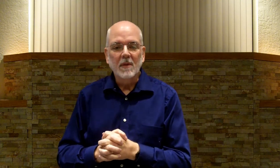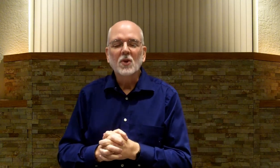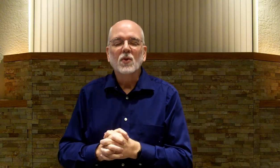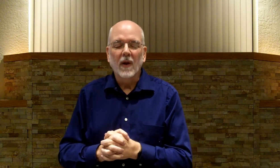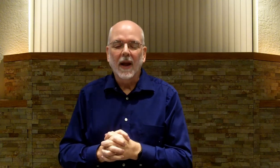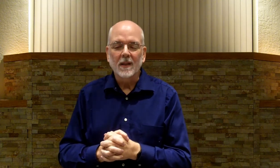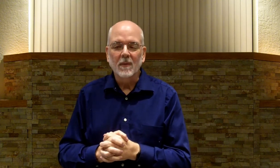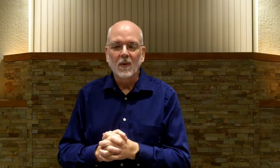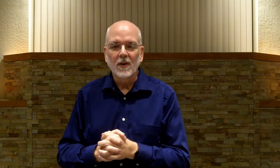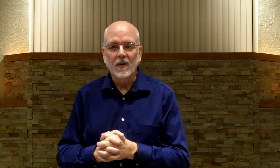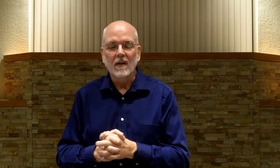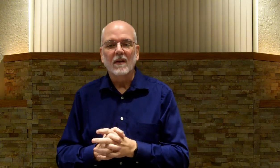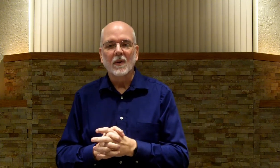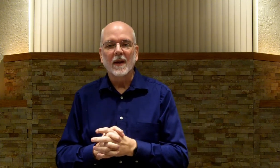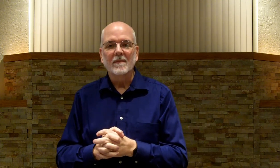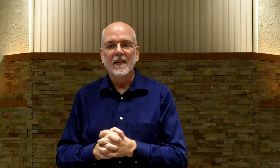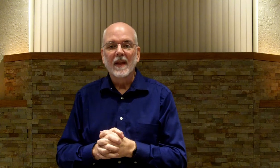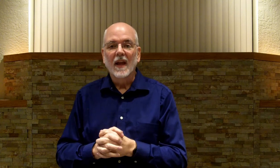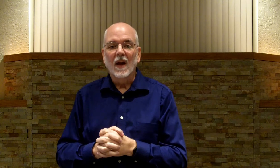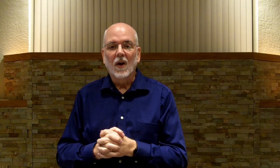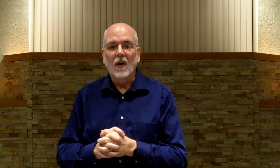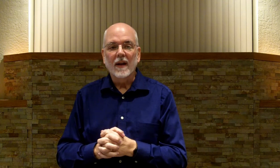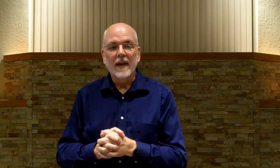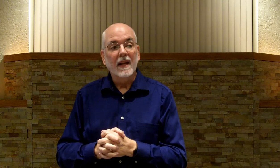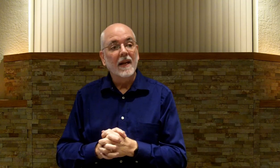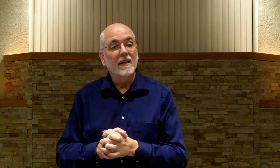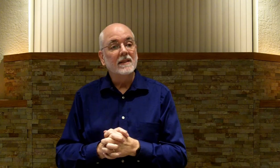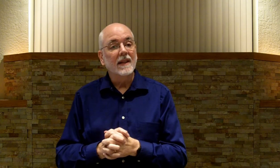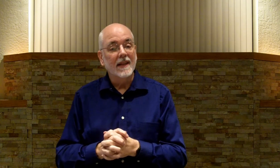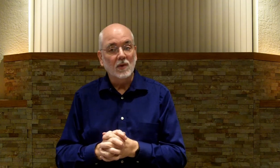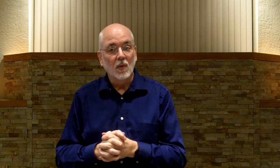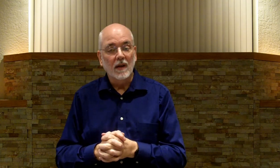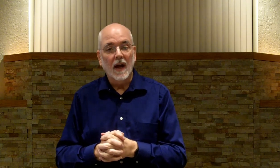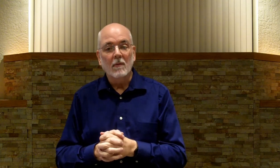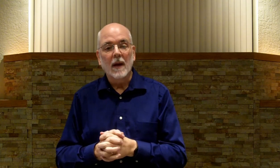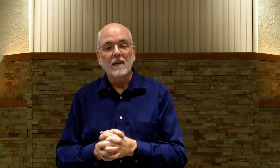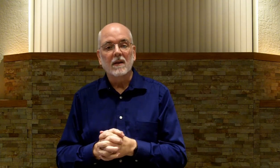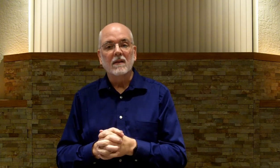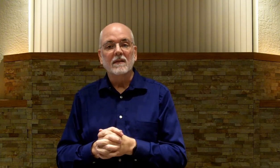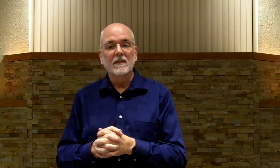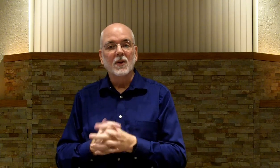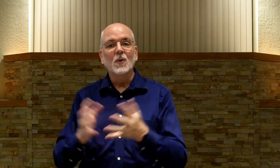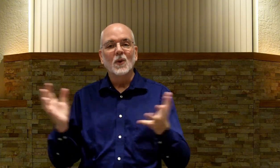Be. Sure. To. Ask. Me. A. Okay. All. Right. That. Ends. This. One. I'm. About. To. Do.